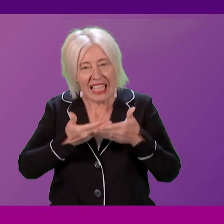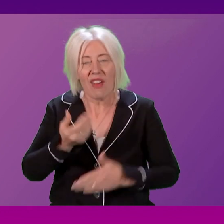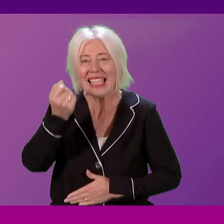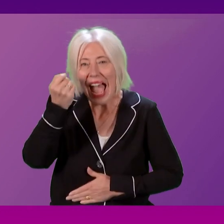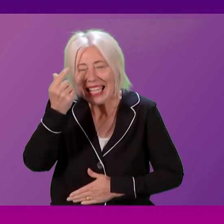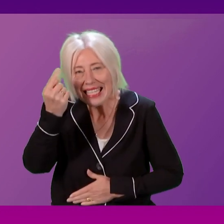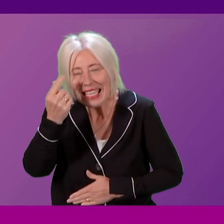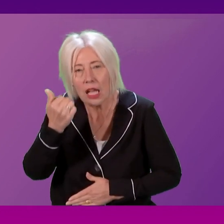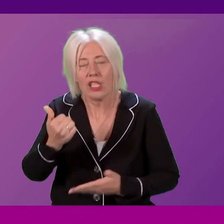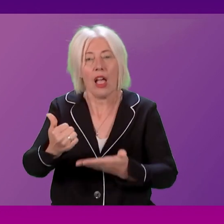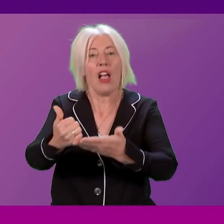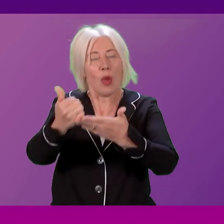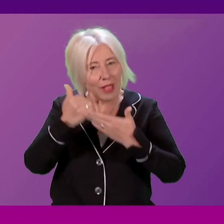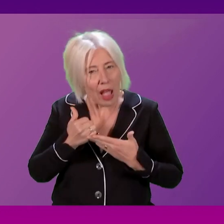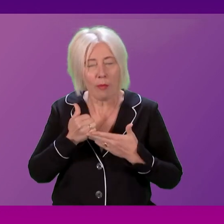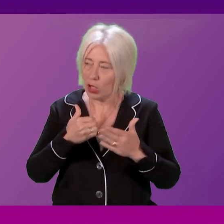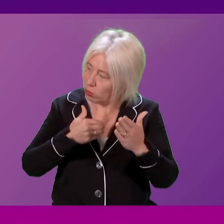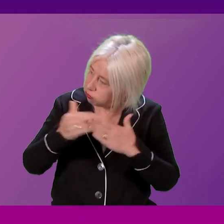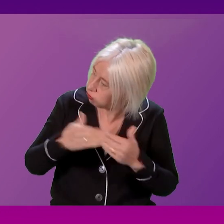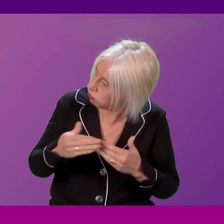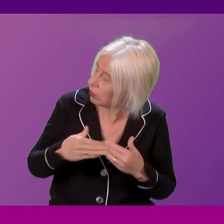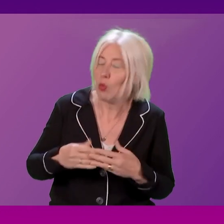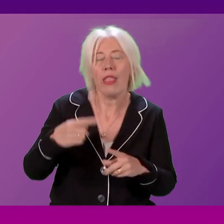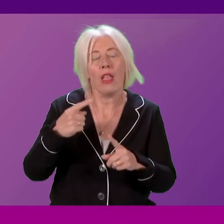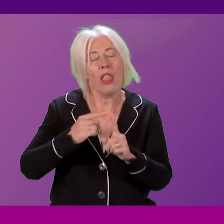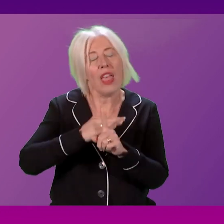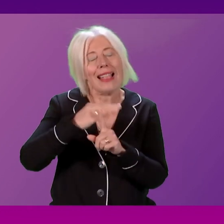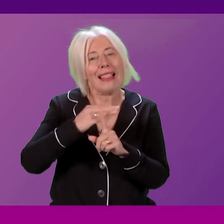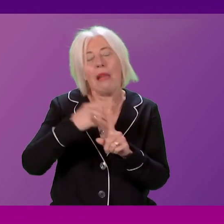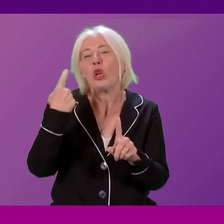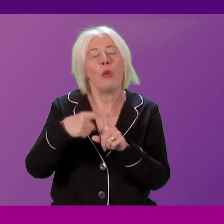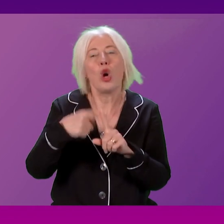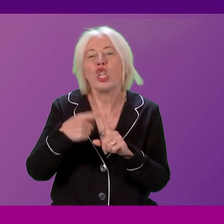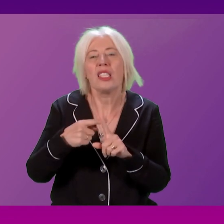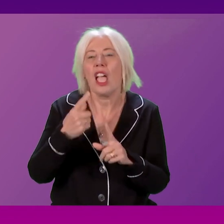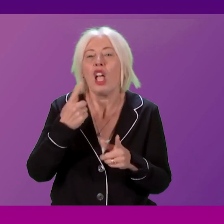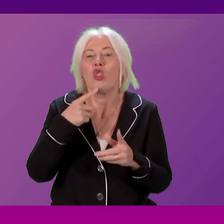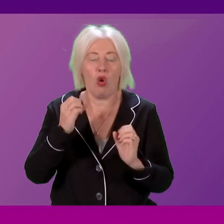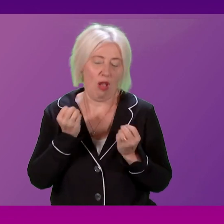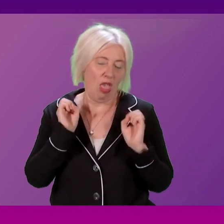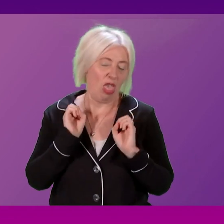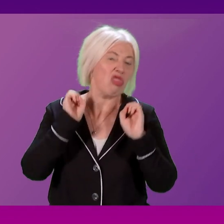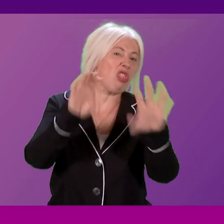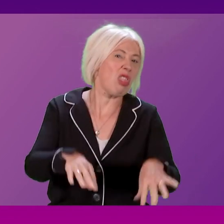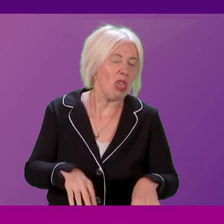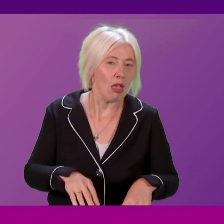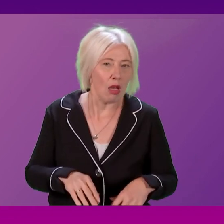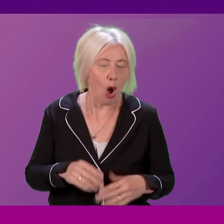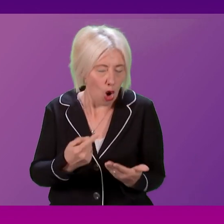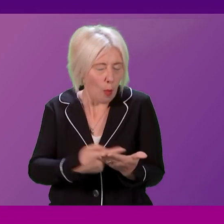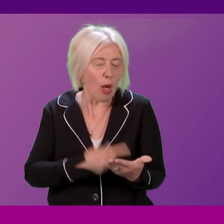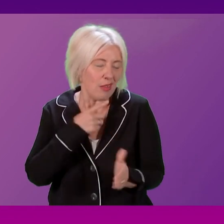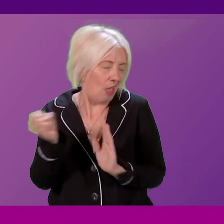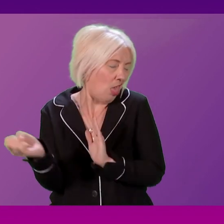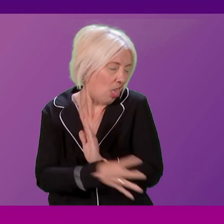that will help us collectively to tackle the climate emergency. Don't simply just dump the policies that you had, and don't simply just